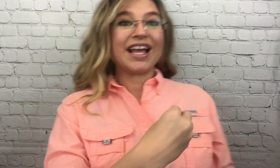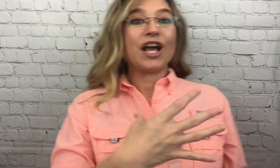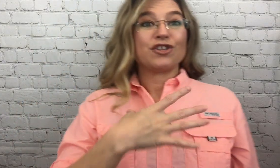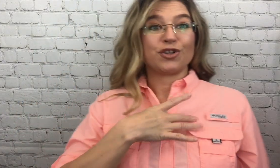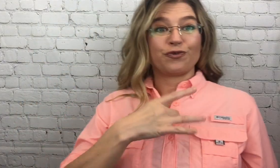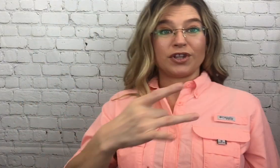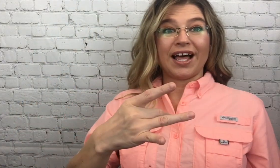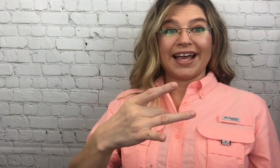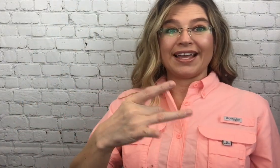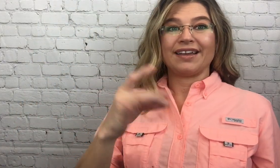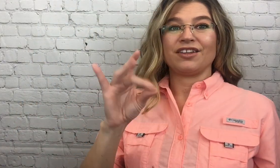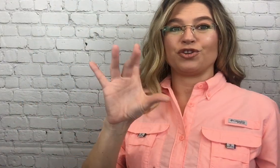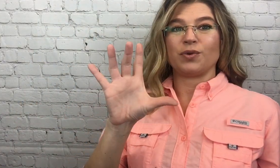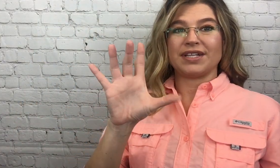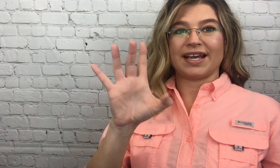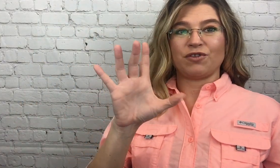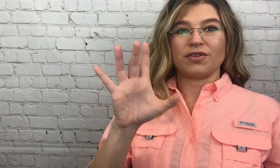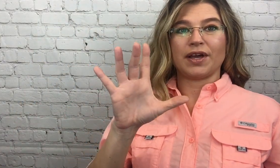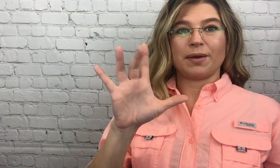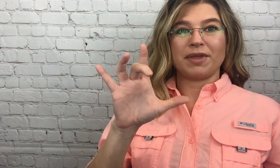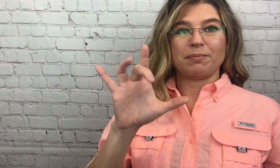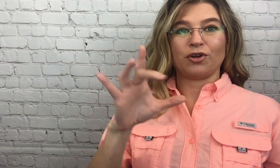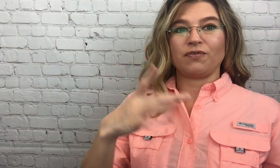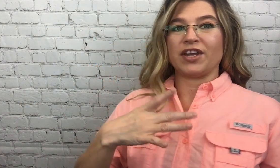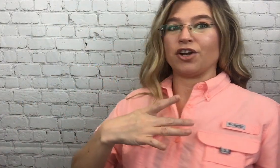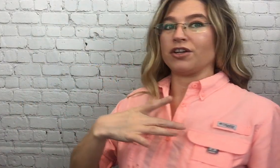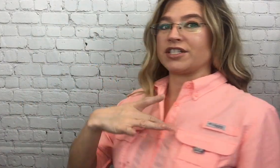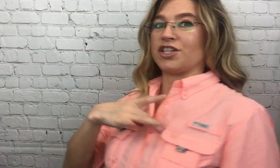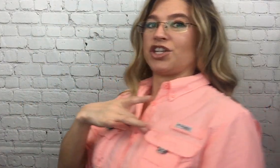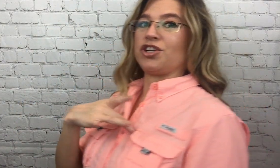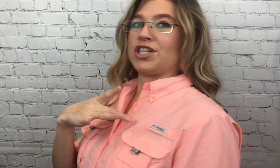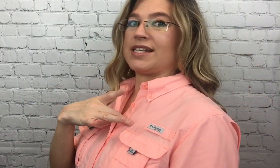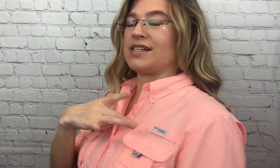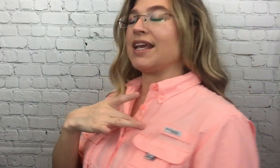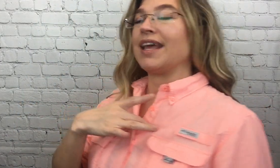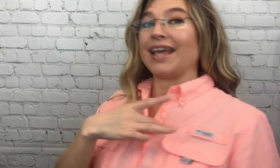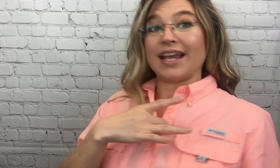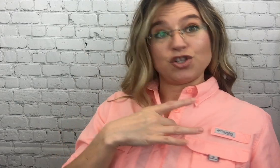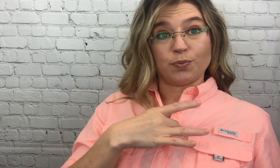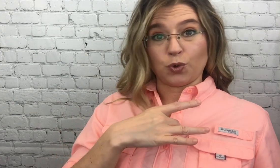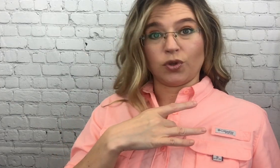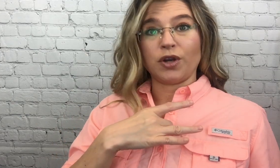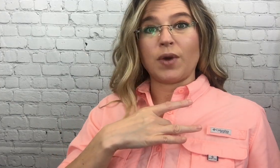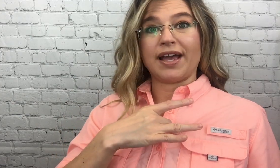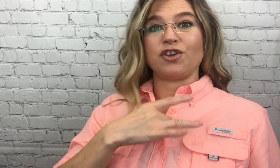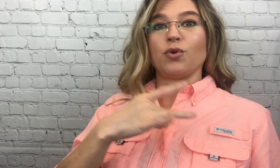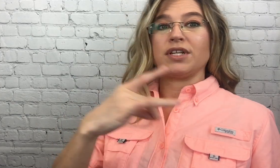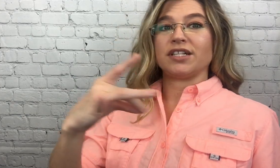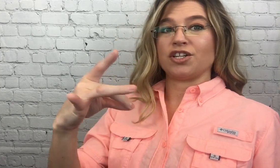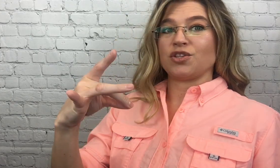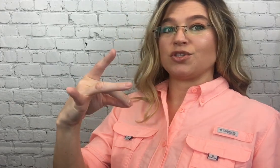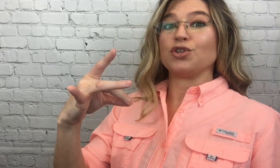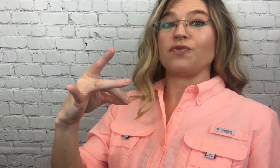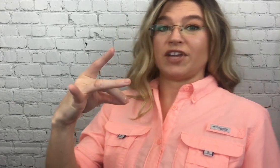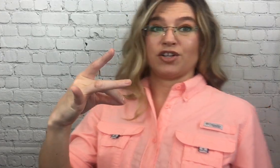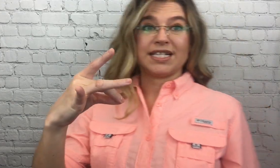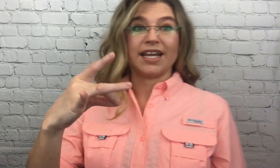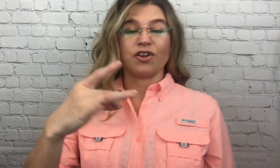So for like you're going to have your thumb and middle finger touching your chest and as you pull it away you're going to touch those two fingers together.